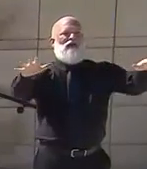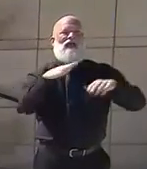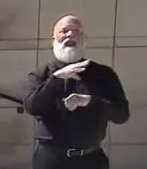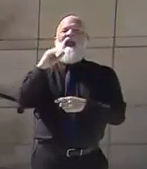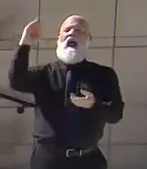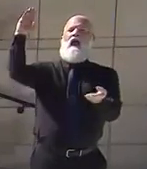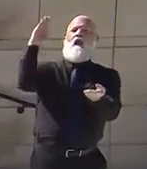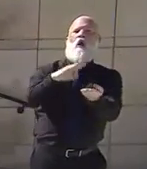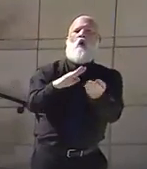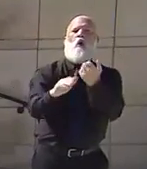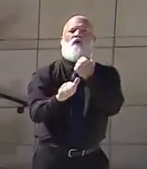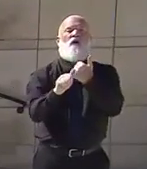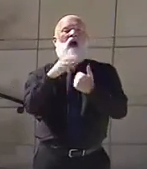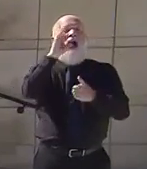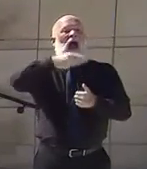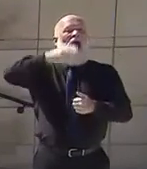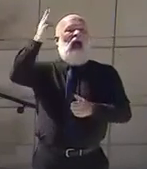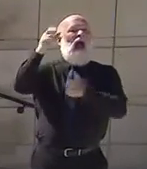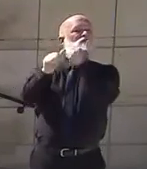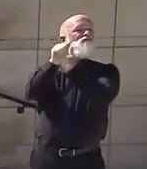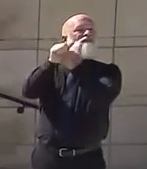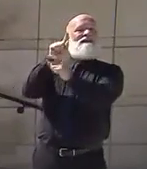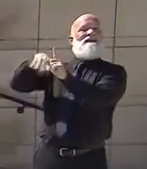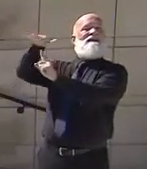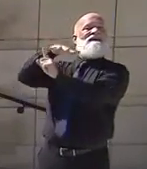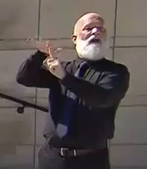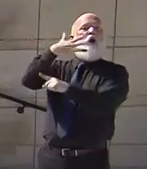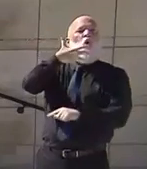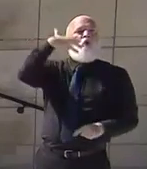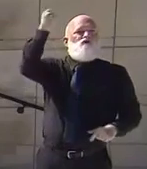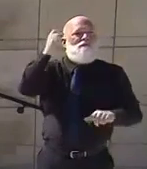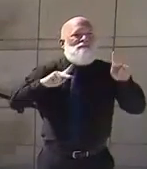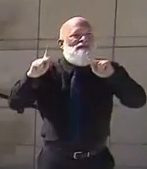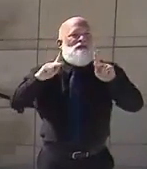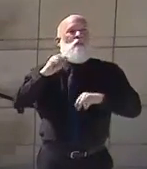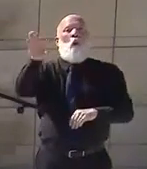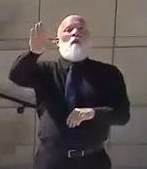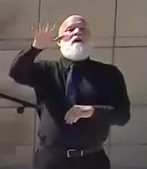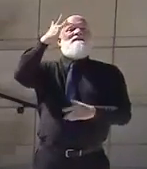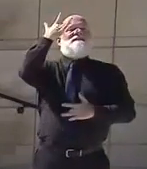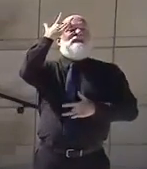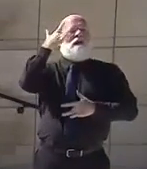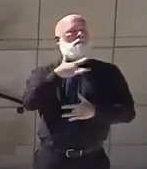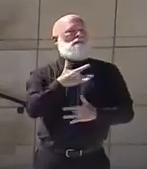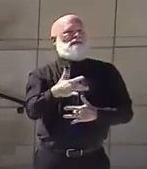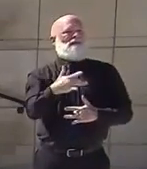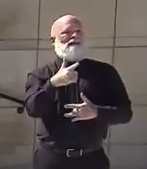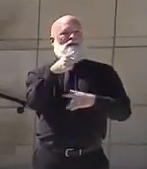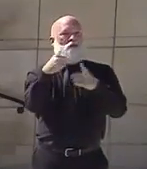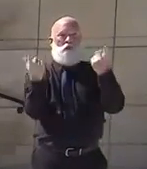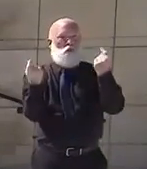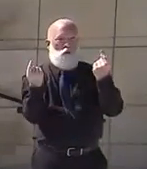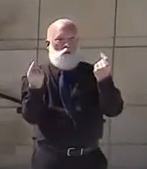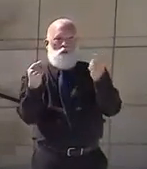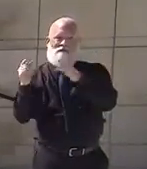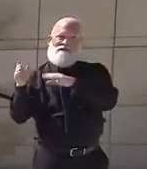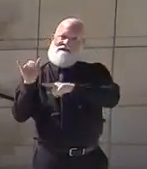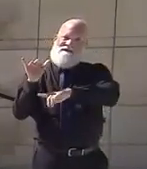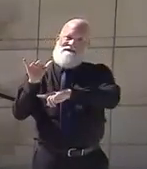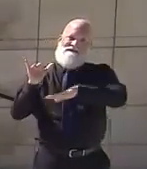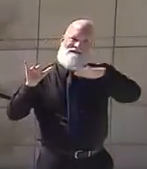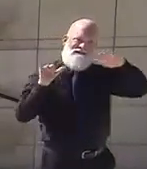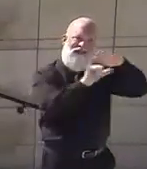make plans to shelter-in-place through May the 13th, the date Georgia's public health